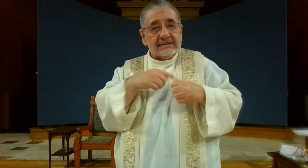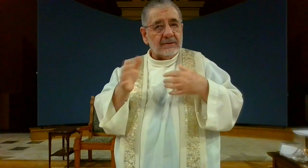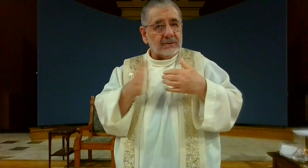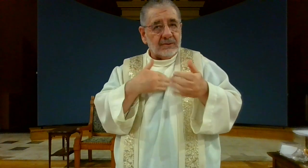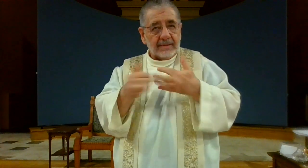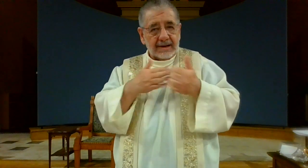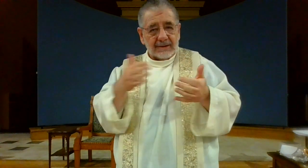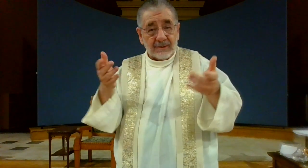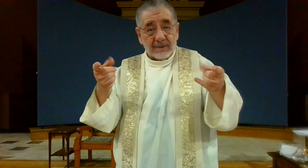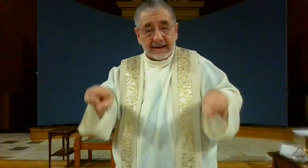no matter what